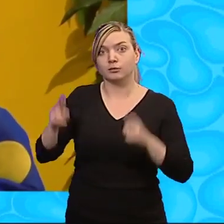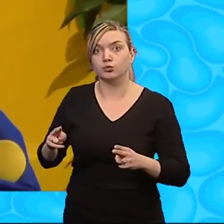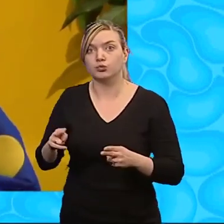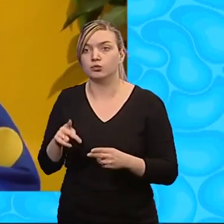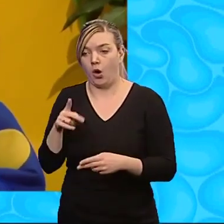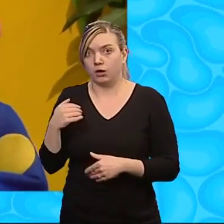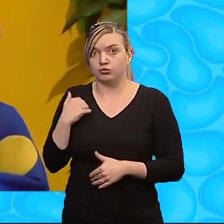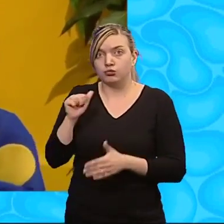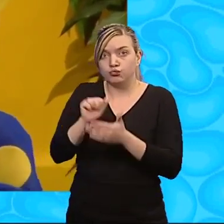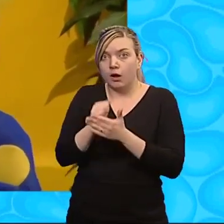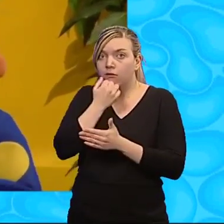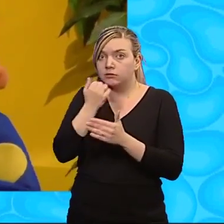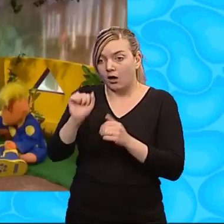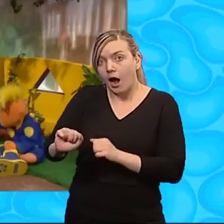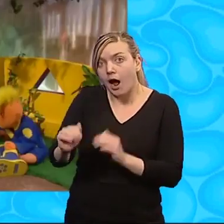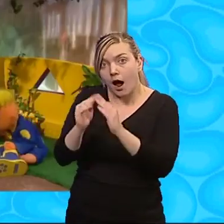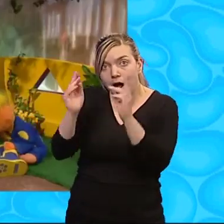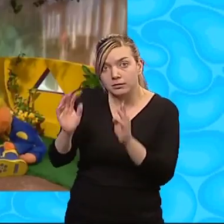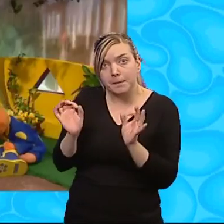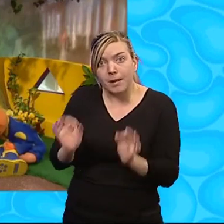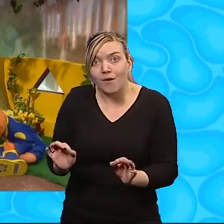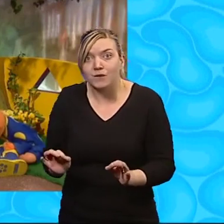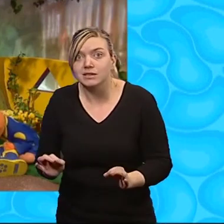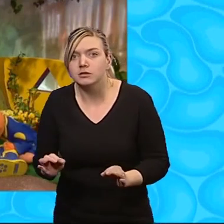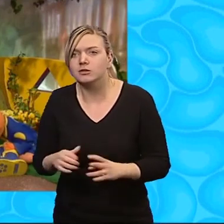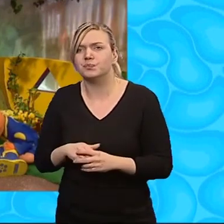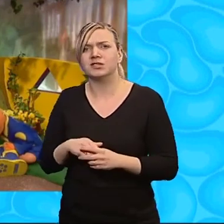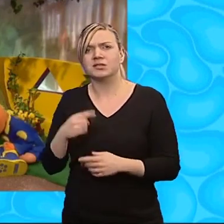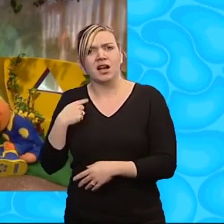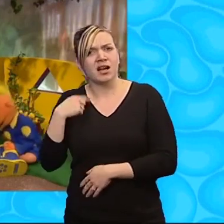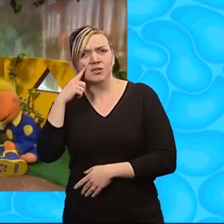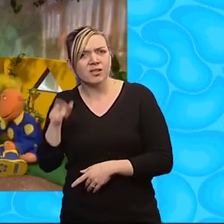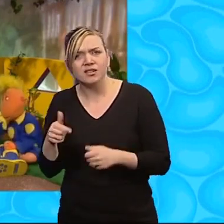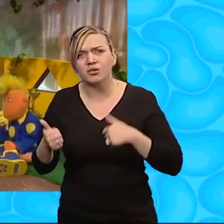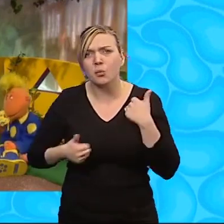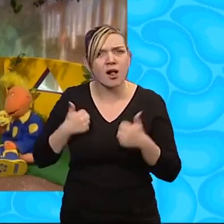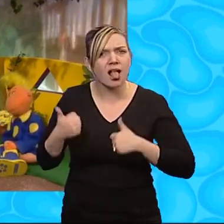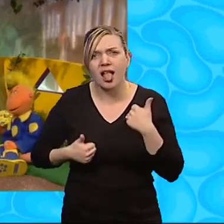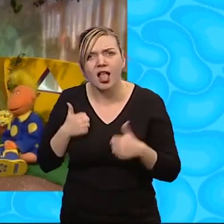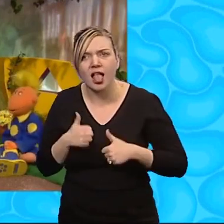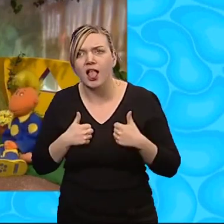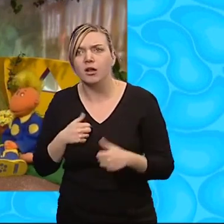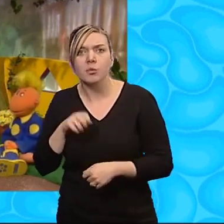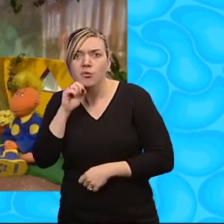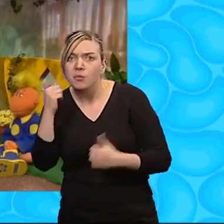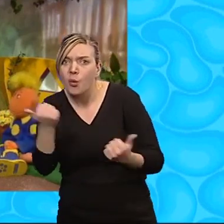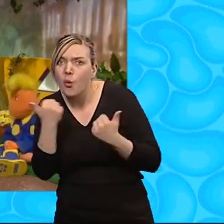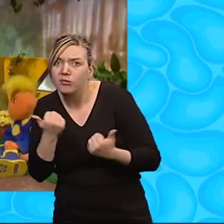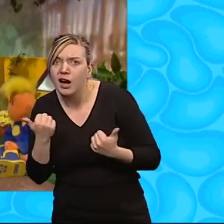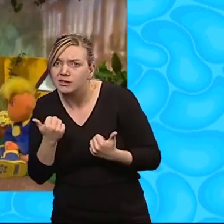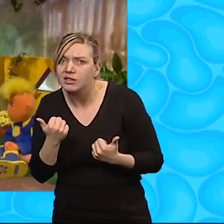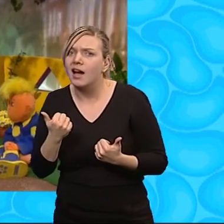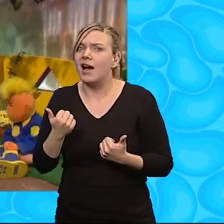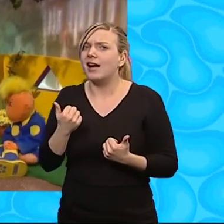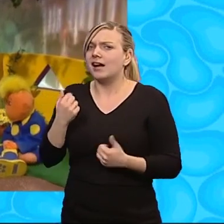it's just the right size for a hedgehog. I don't think she's very well, Jake. Is she going to be all right, Max? I hope so,